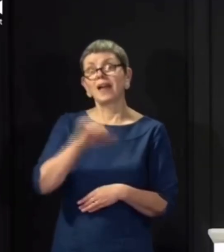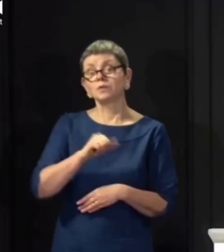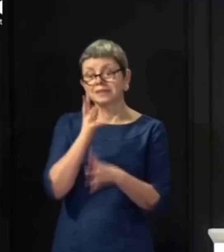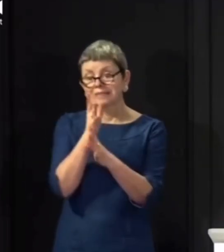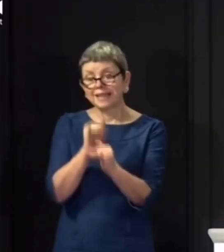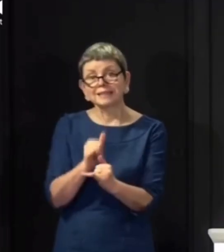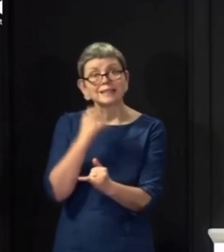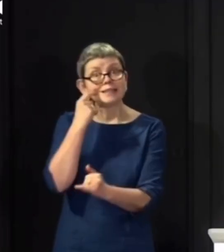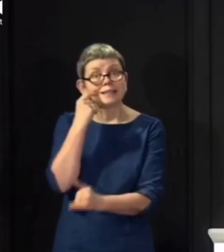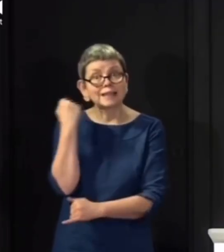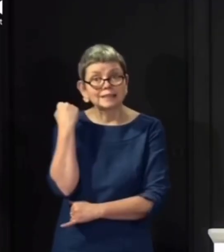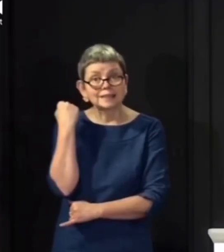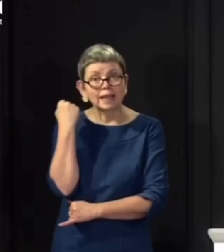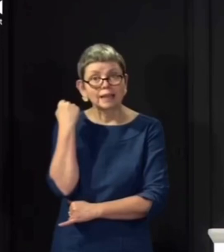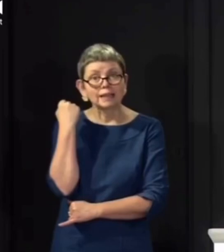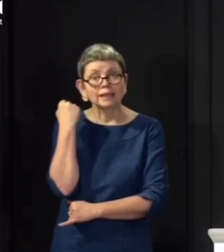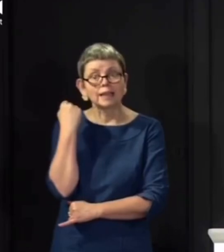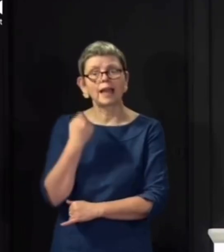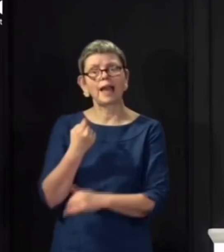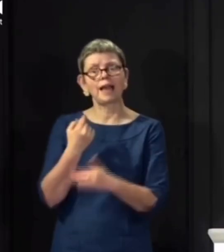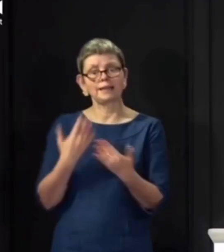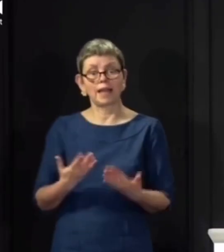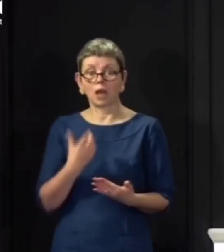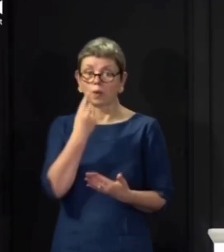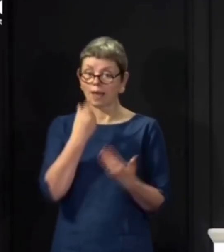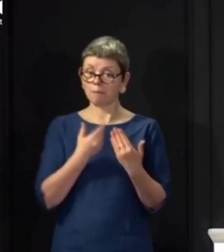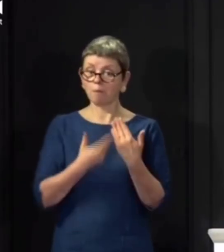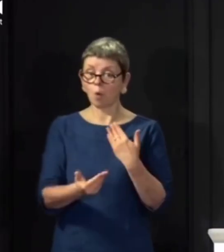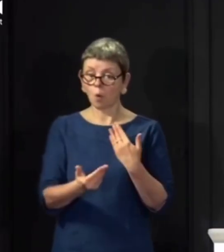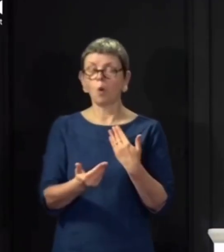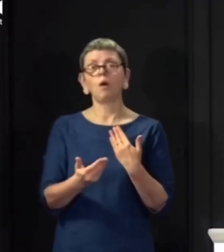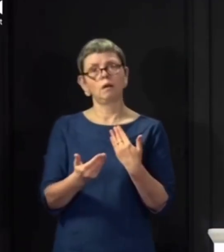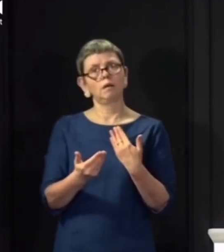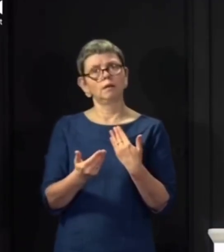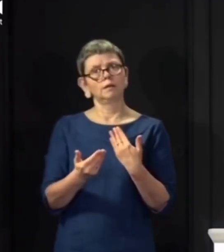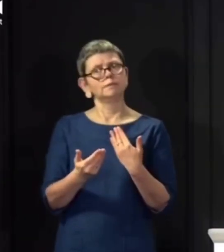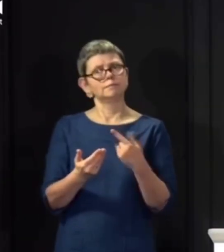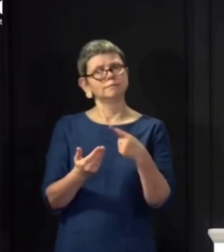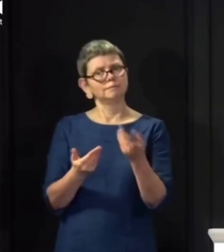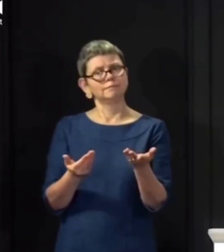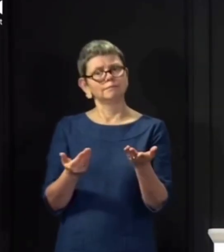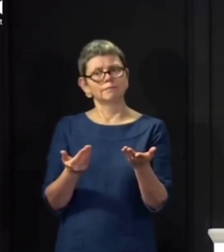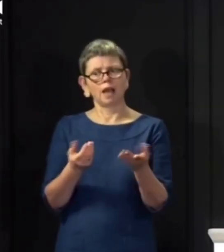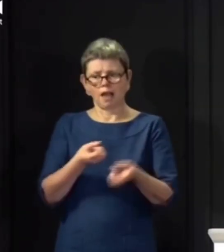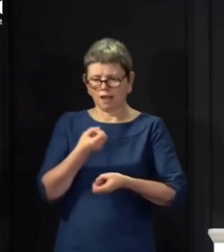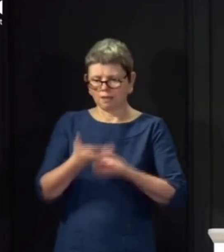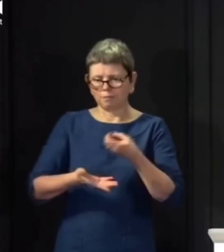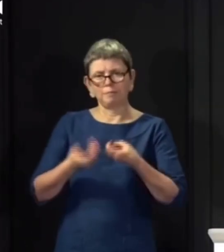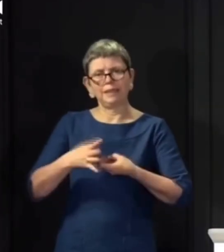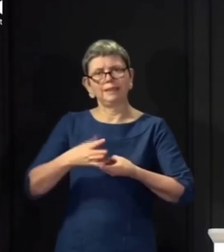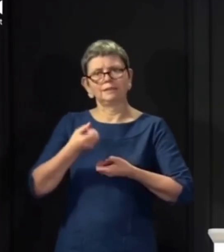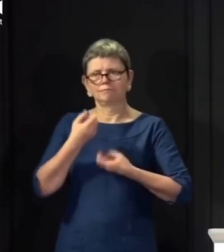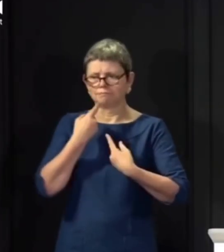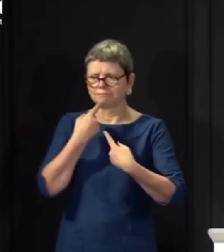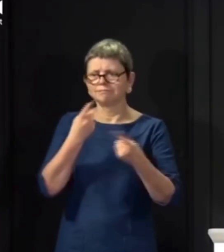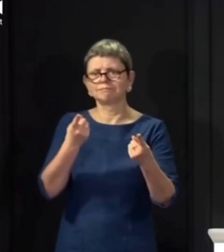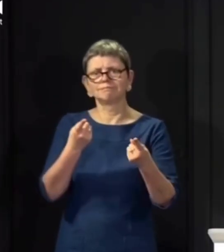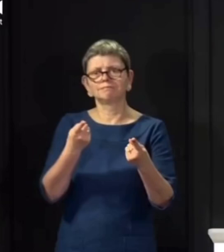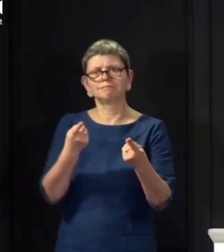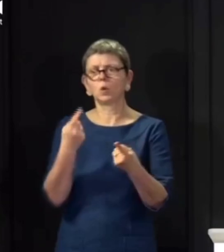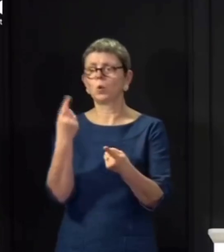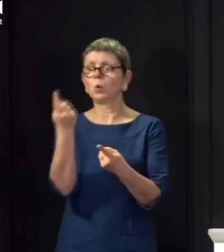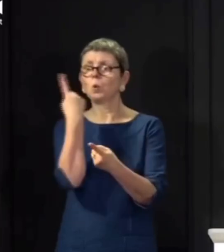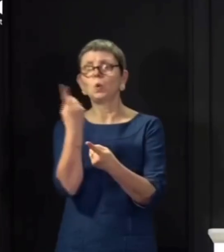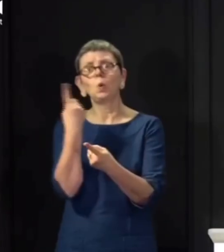a wee bit of time out. We cannae do it. I'm just fucking telling you all to know, we cannae do it. People are now seeing more traffic in the road, they're